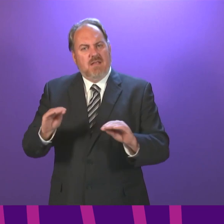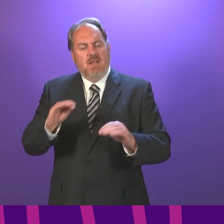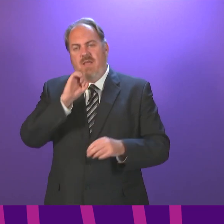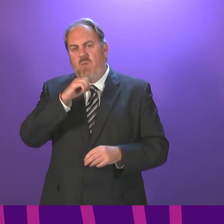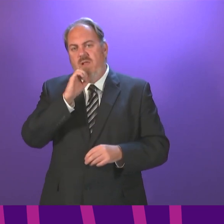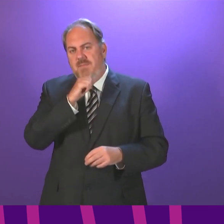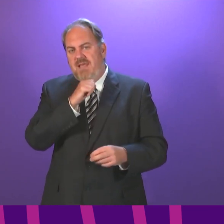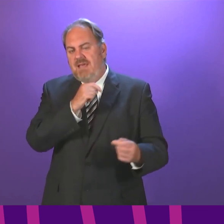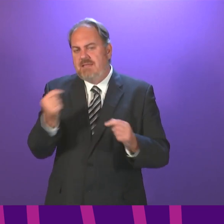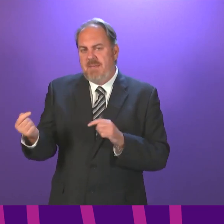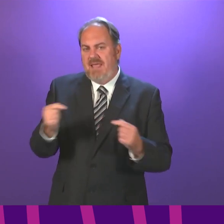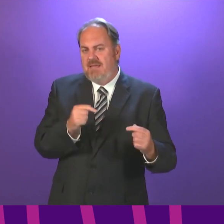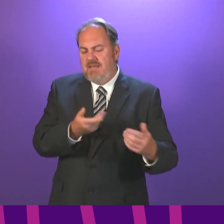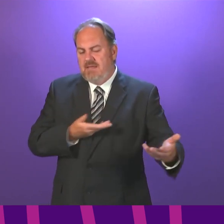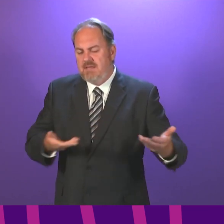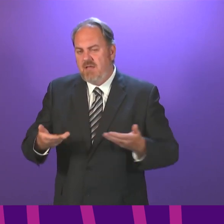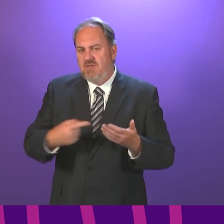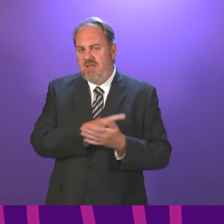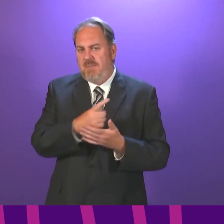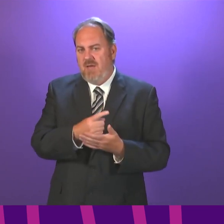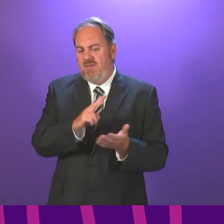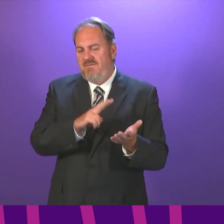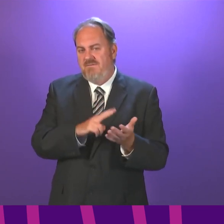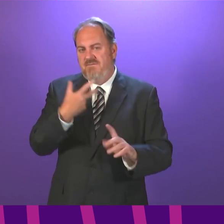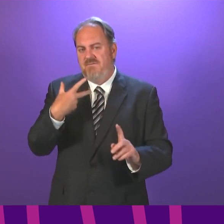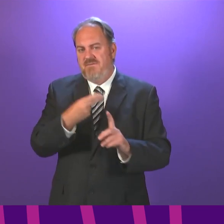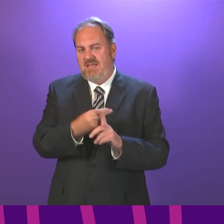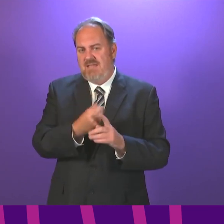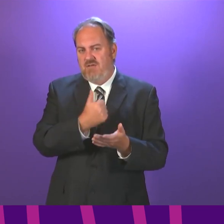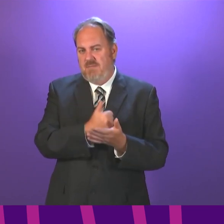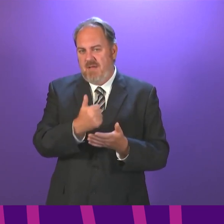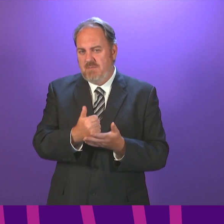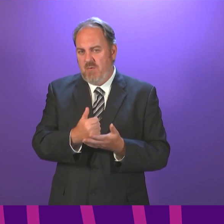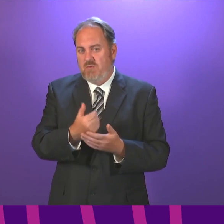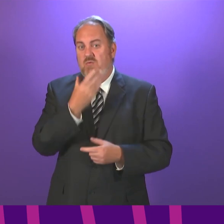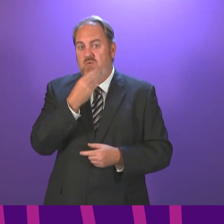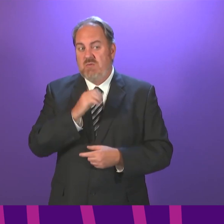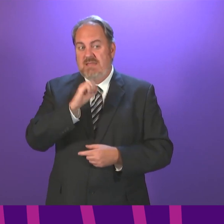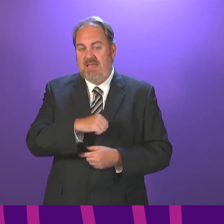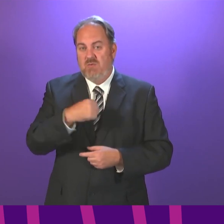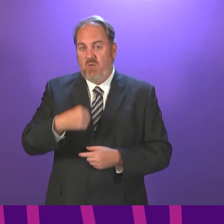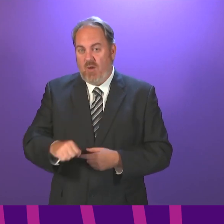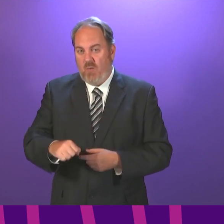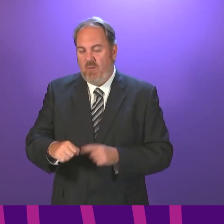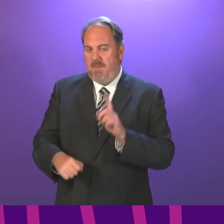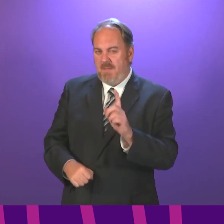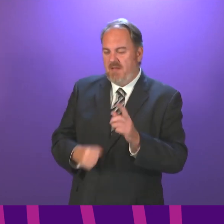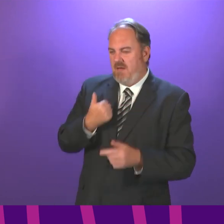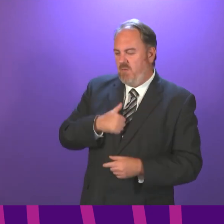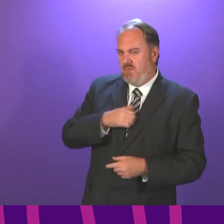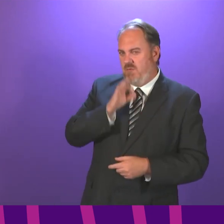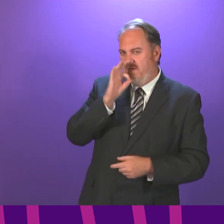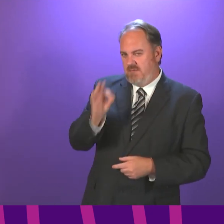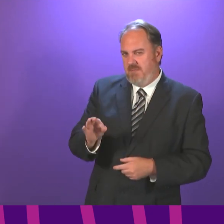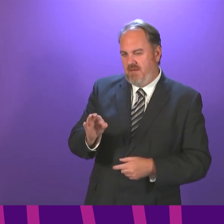to be had on vaccine passports and that the Scottish Government is still considering their use for access to certain high-risk venues. Can I ask the First Minister